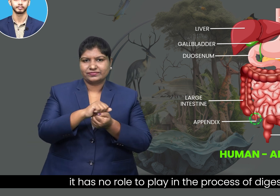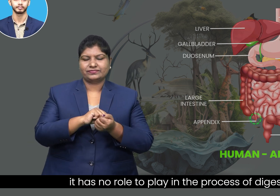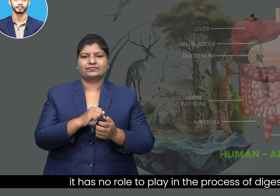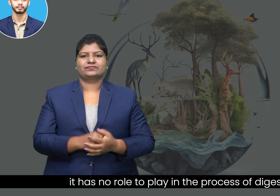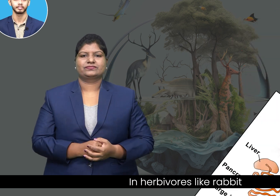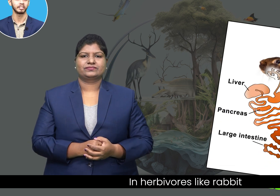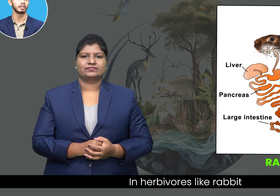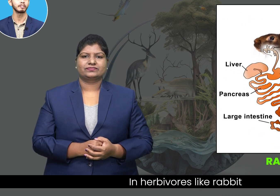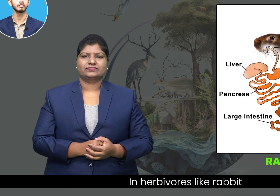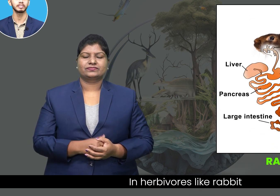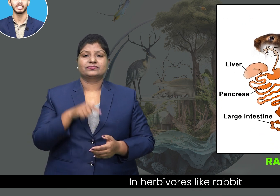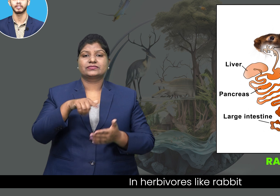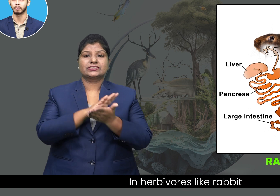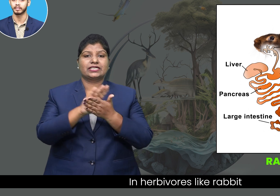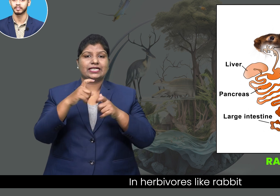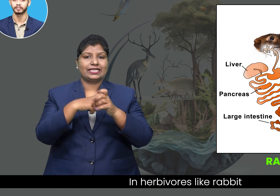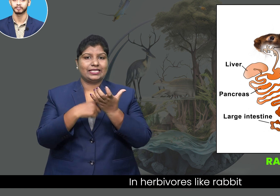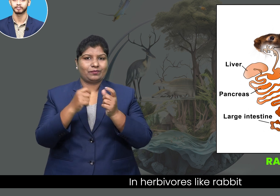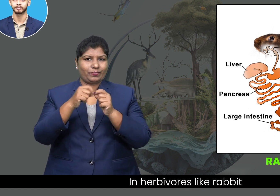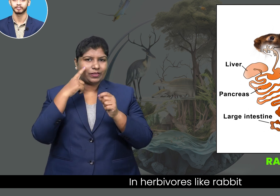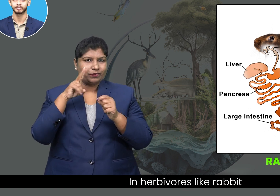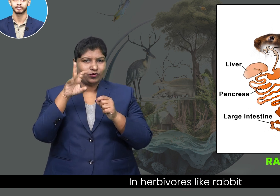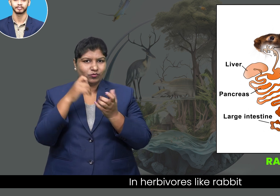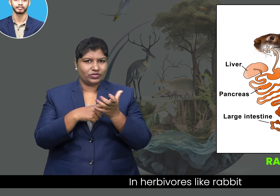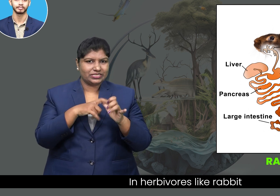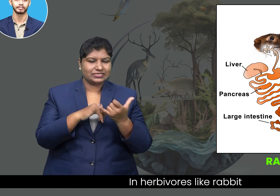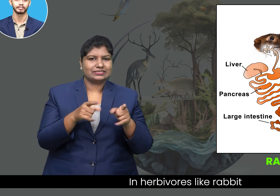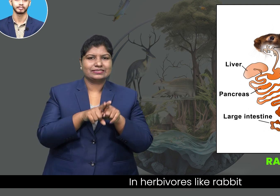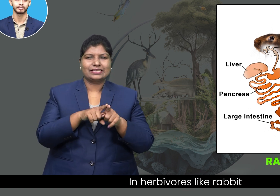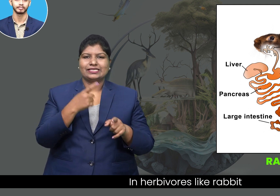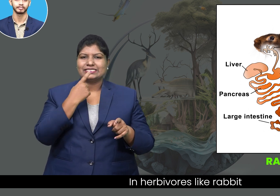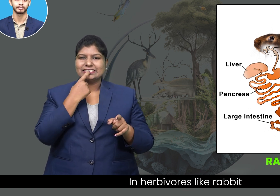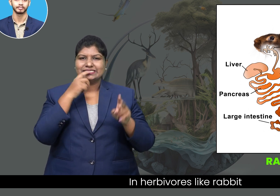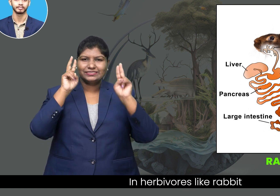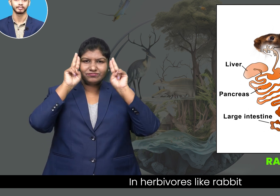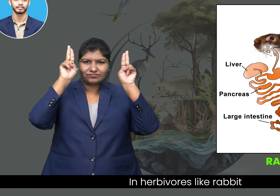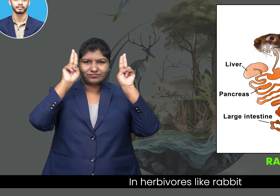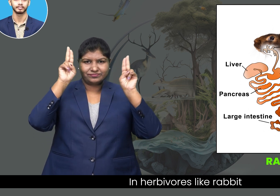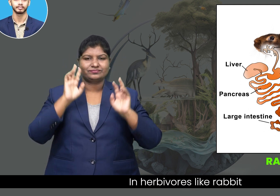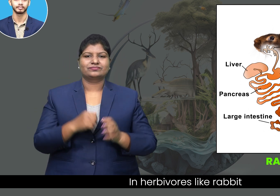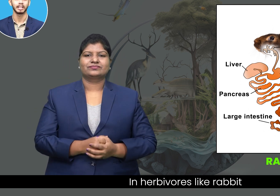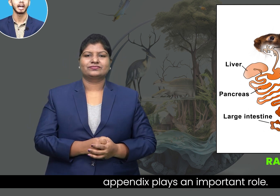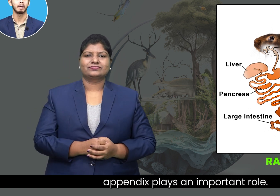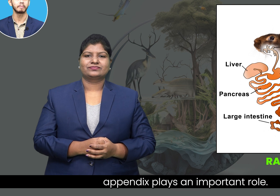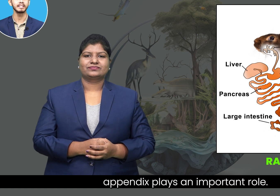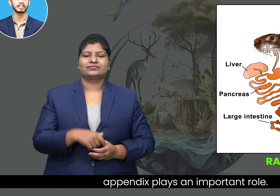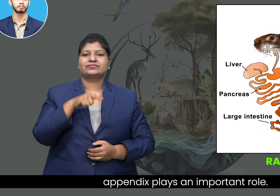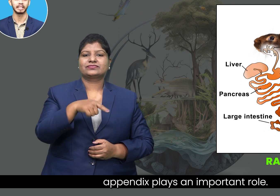In herbivores like rabbit, appendix plays